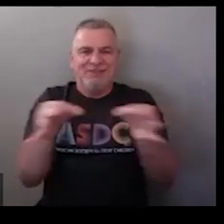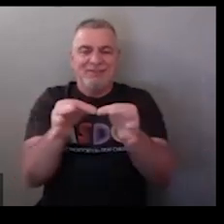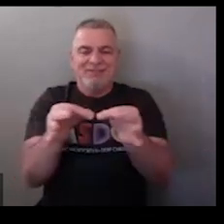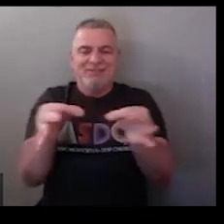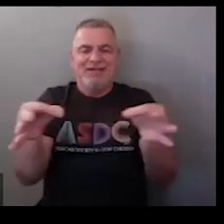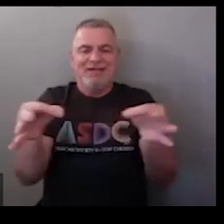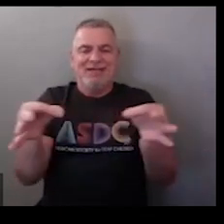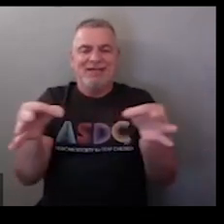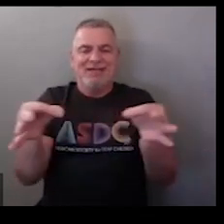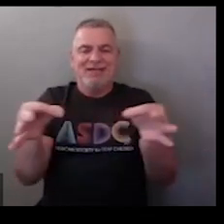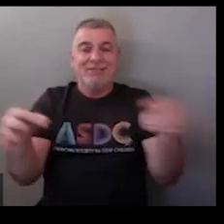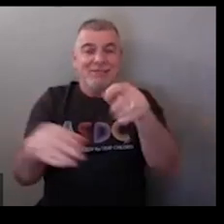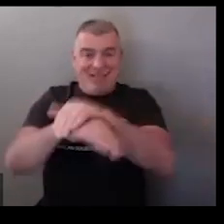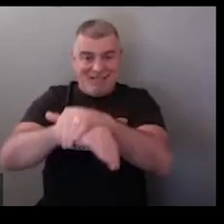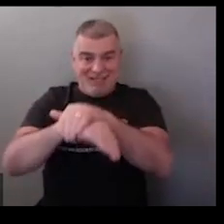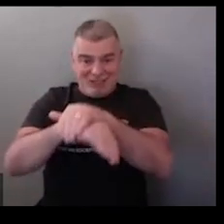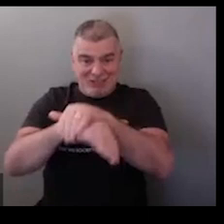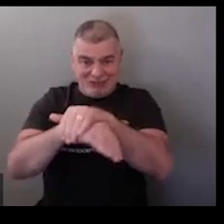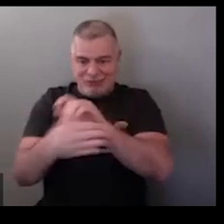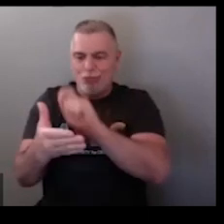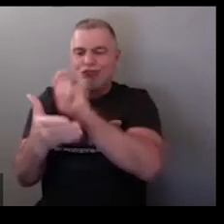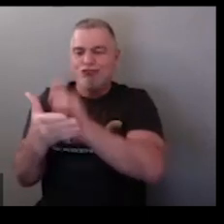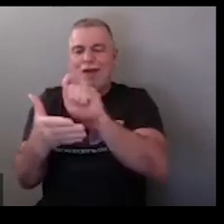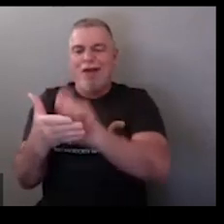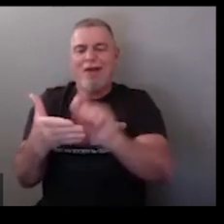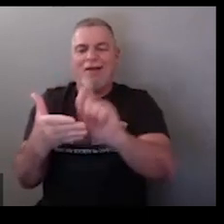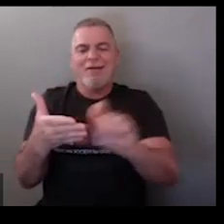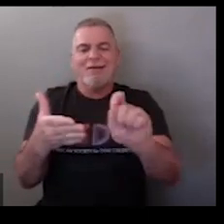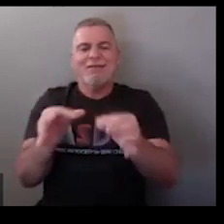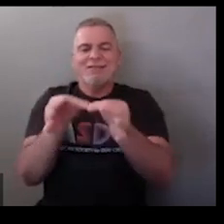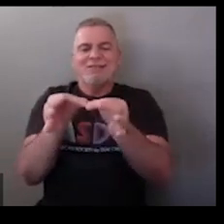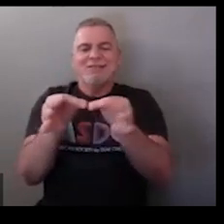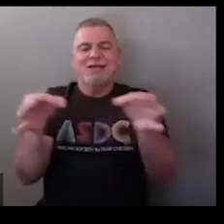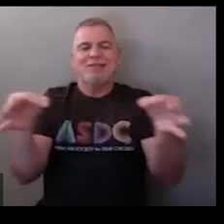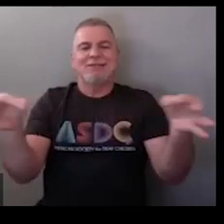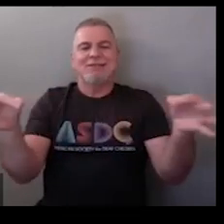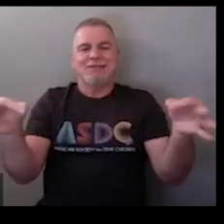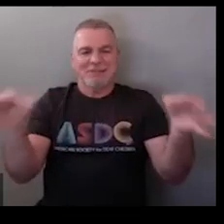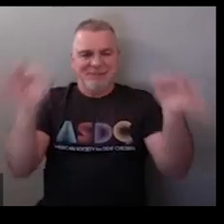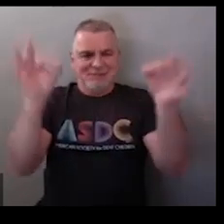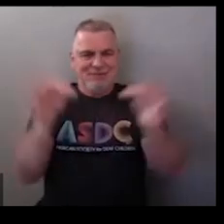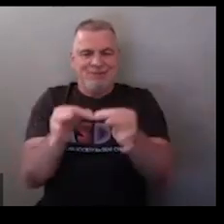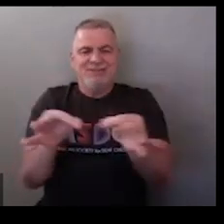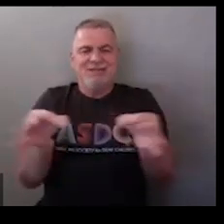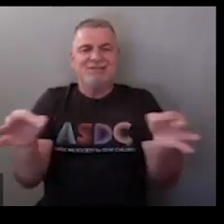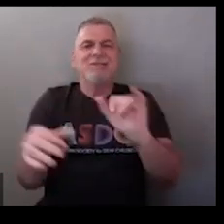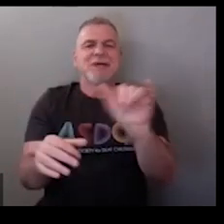this is the sign for sentence so again in english what do you write you write sentences